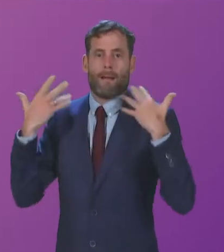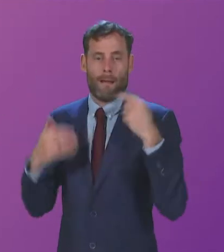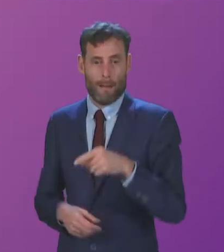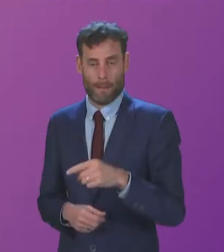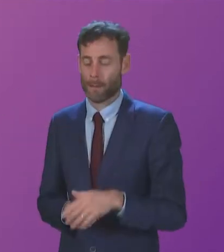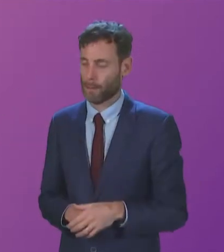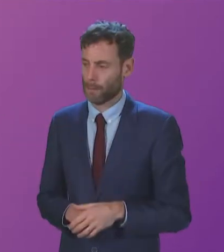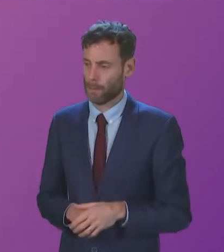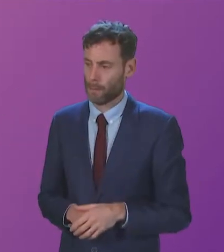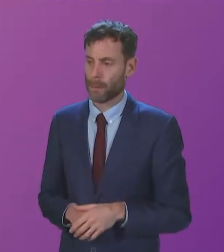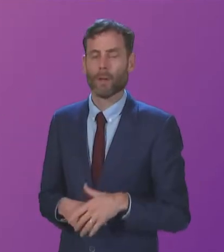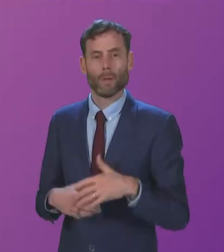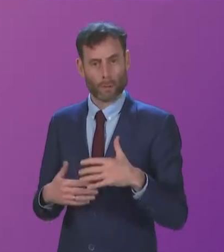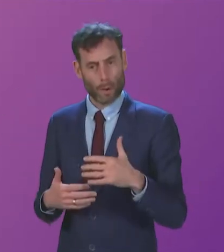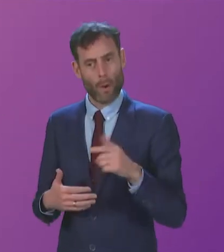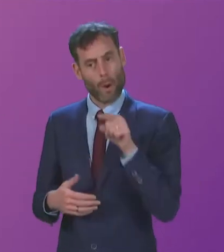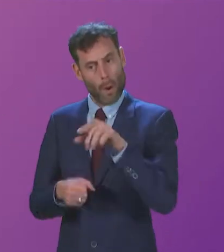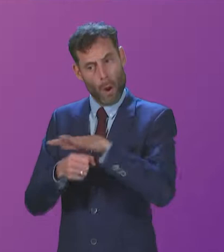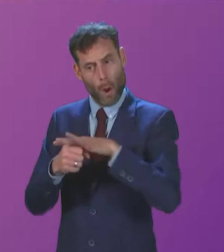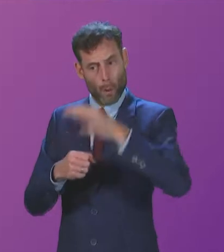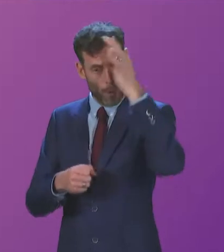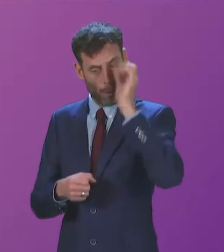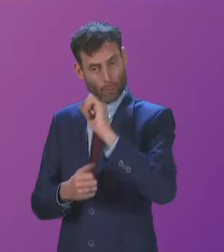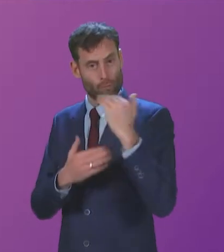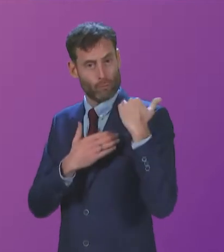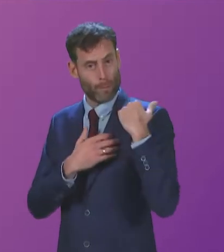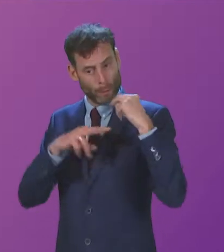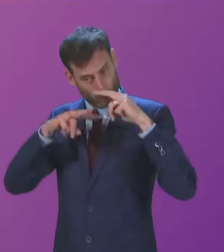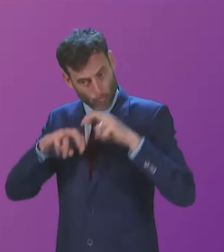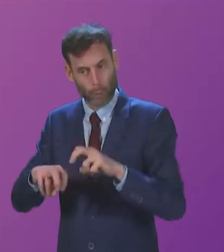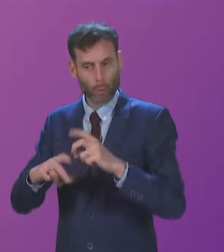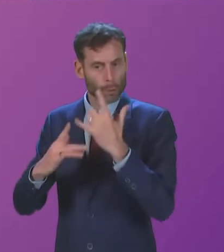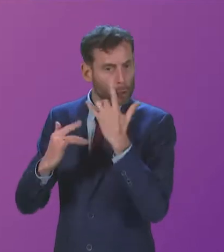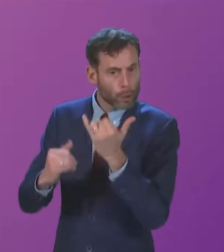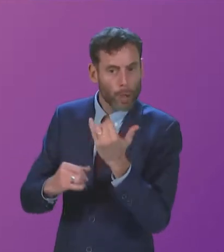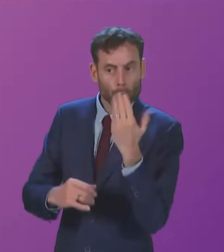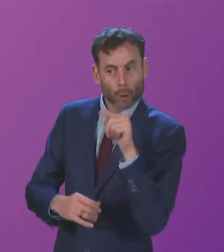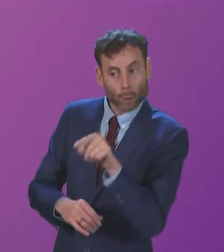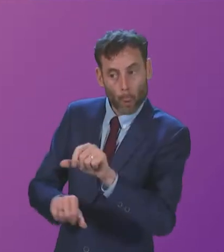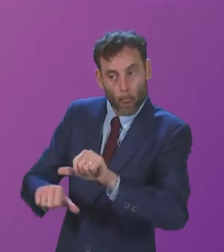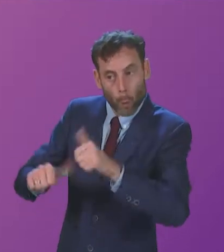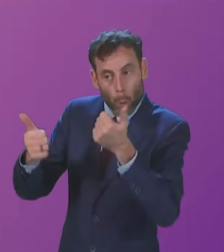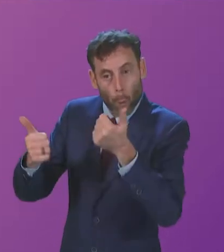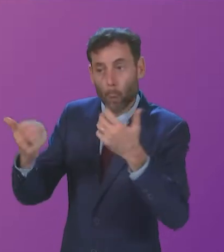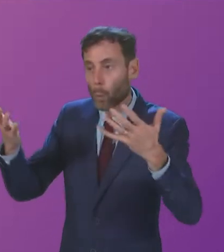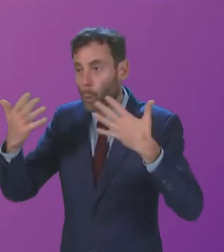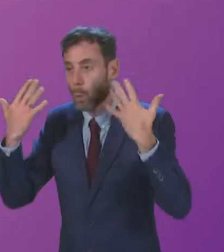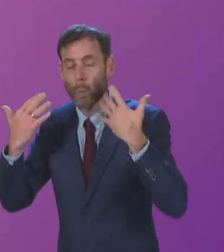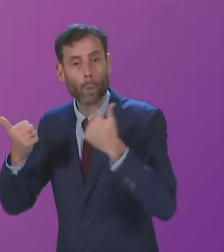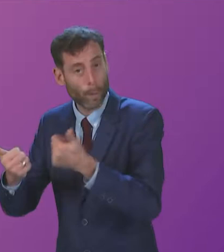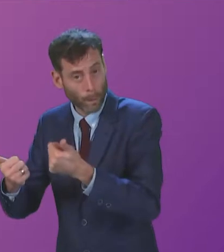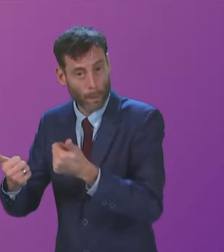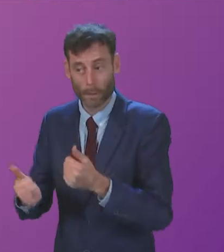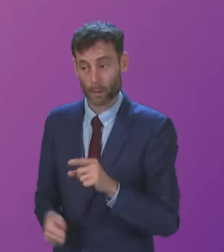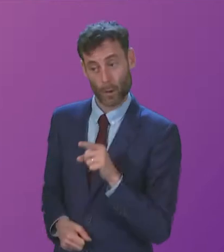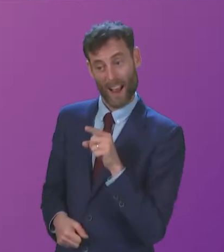local authorities undertook monitoring of the teaching areas within their schools. That is being